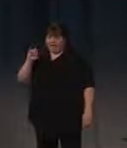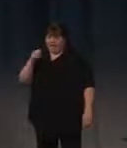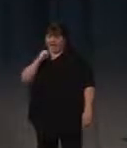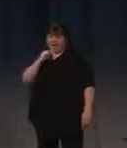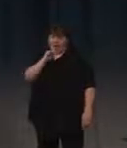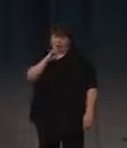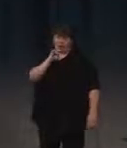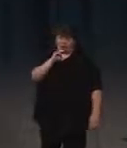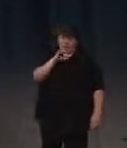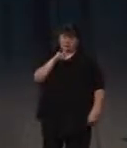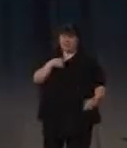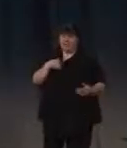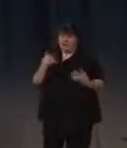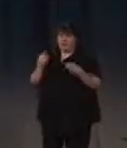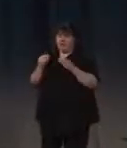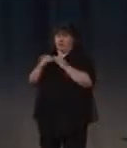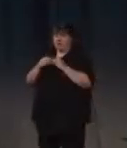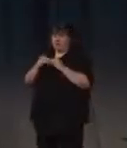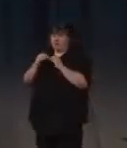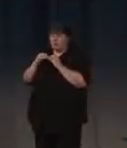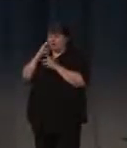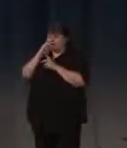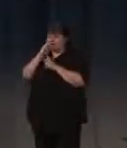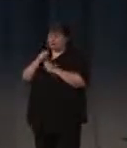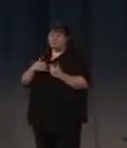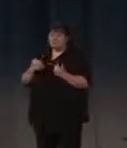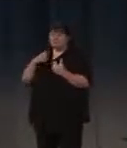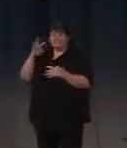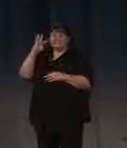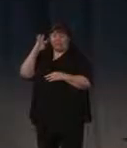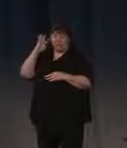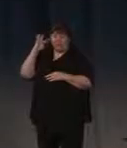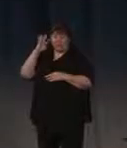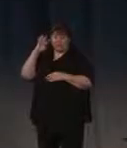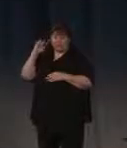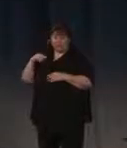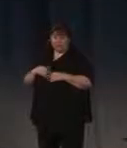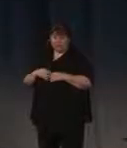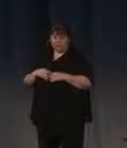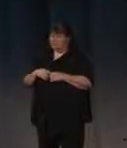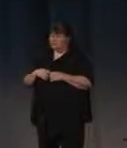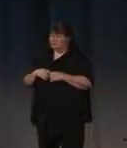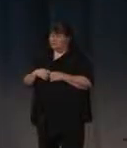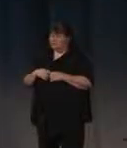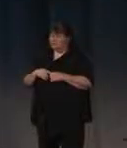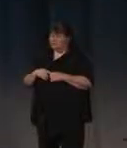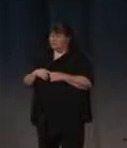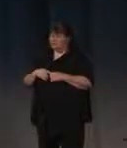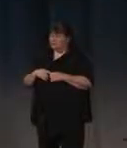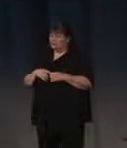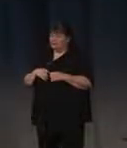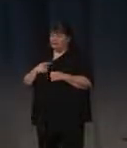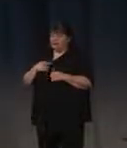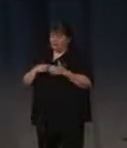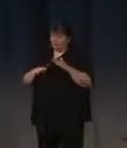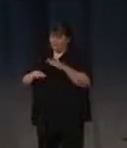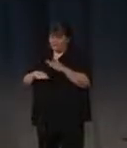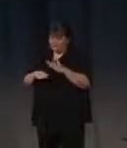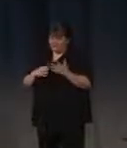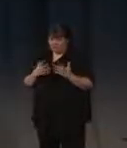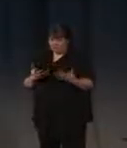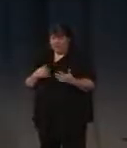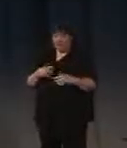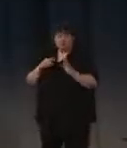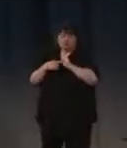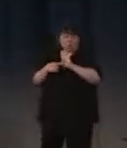I'm kind of getting more and more interested in sound. And, well, I'm a drummer, very, very basic. But let me, let me